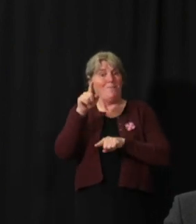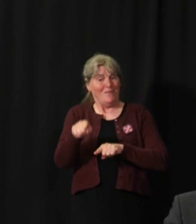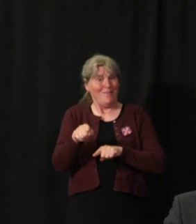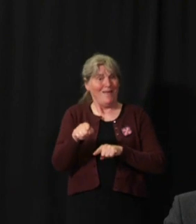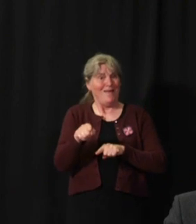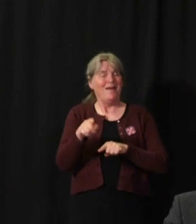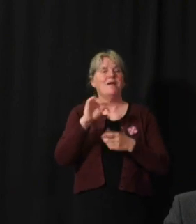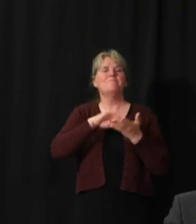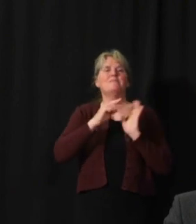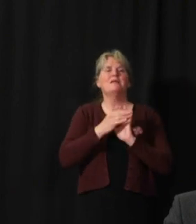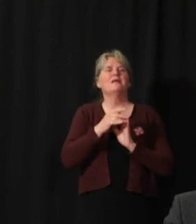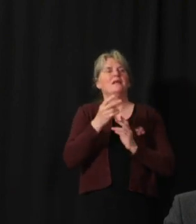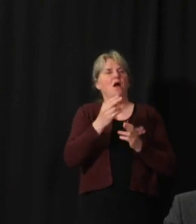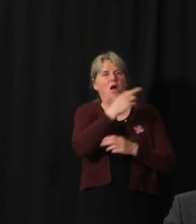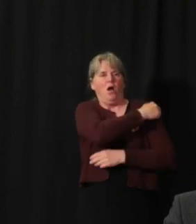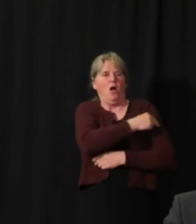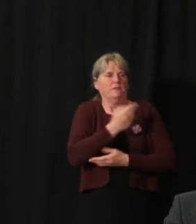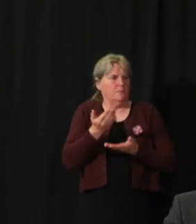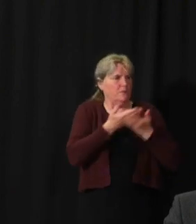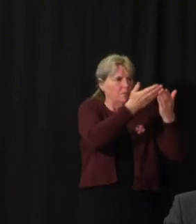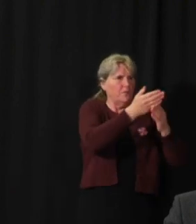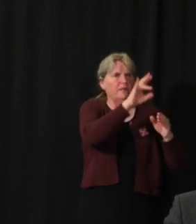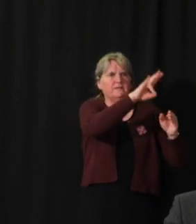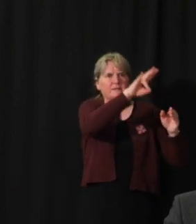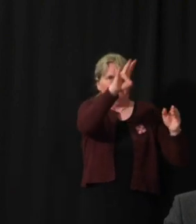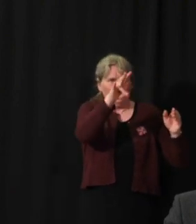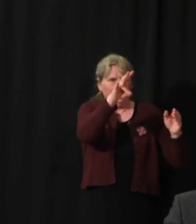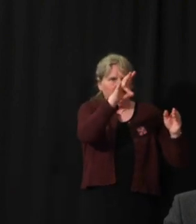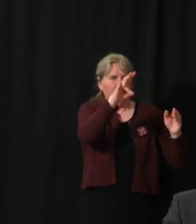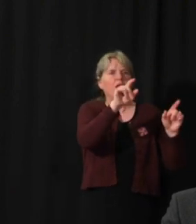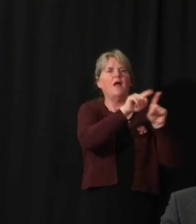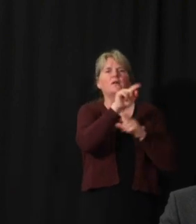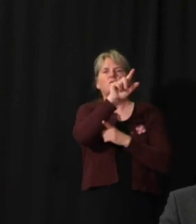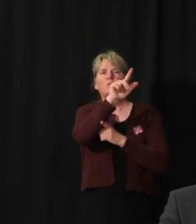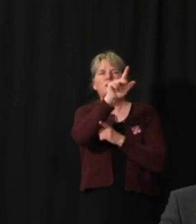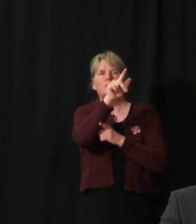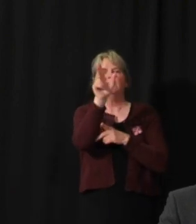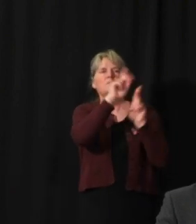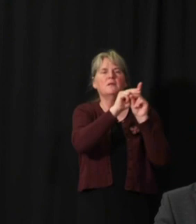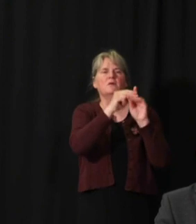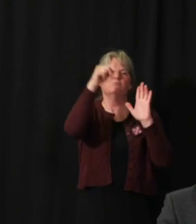hospitalization and 23 cases requiring intensive care.